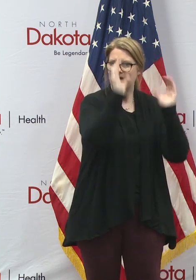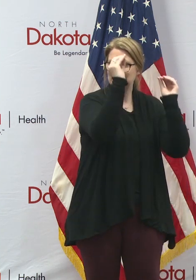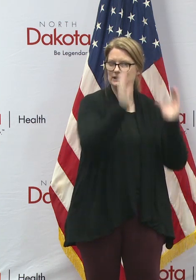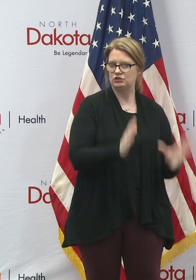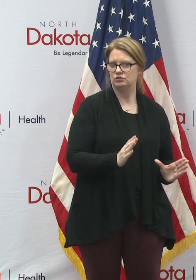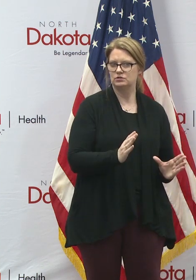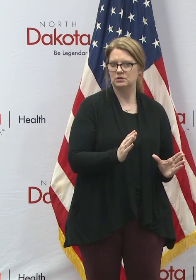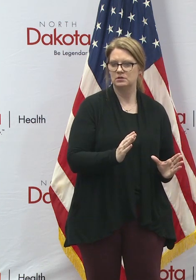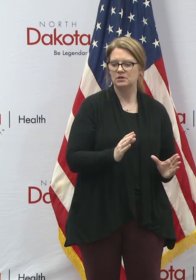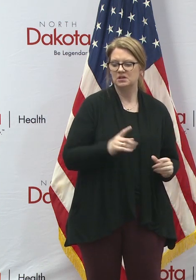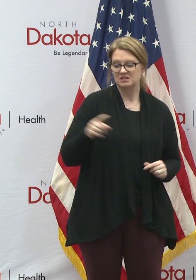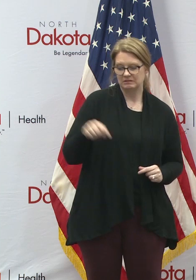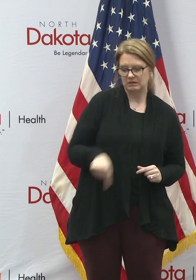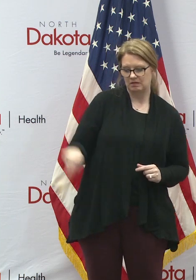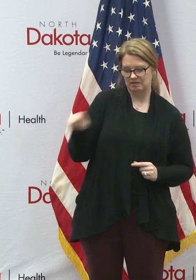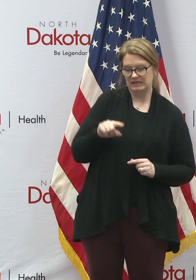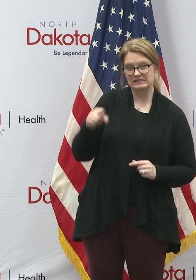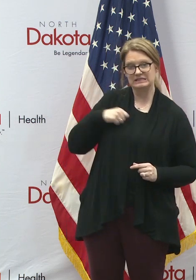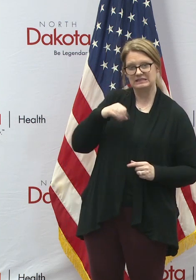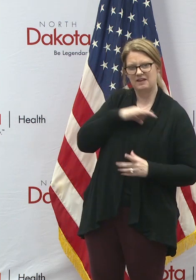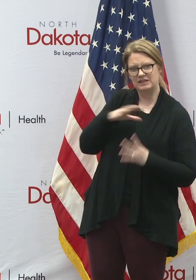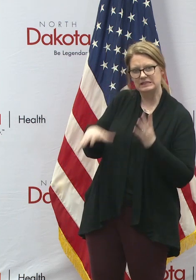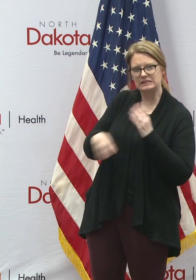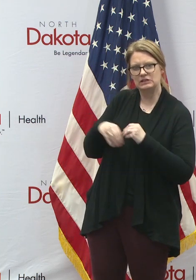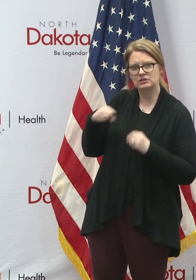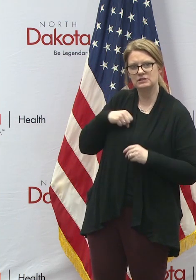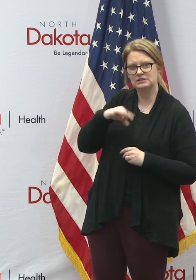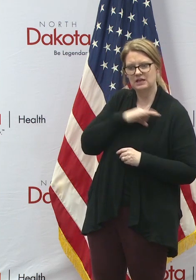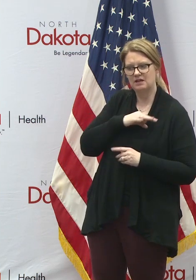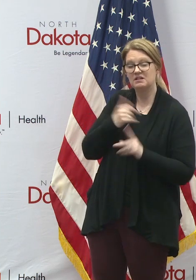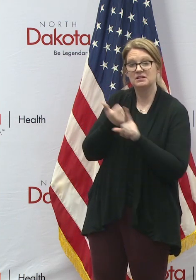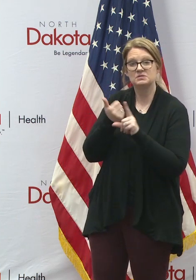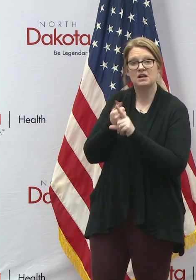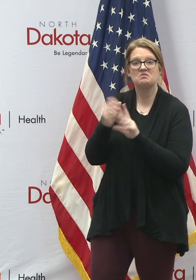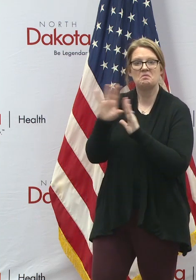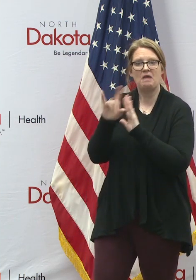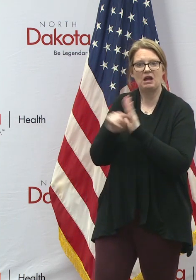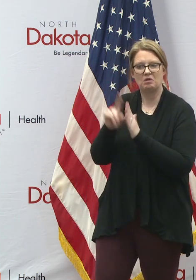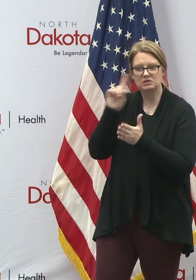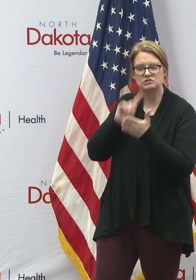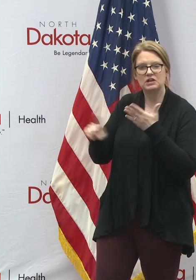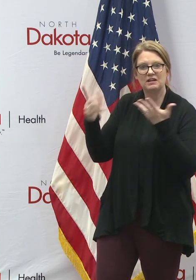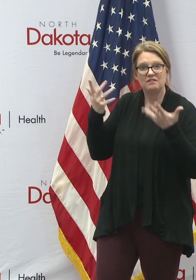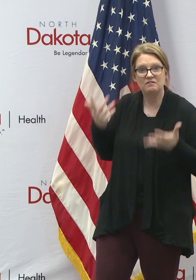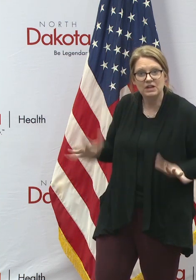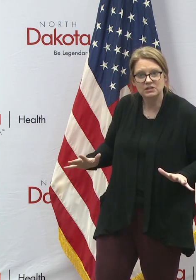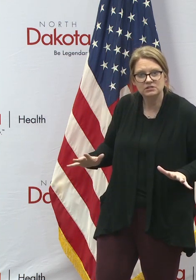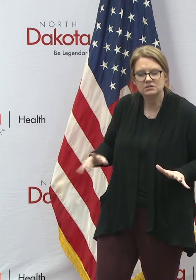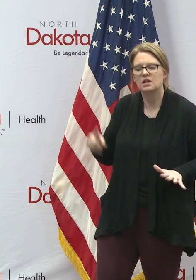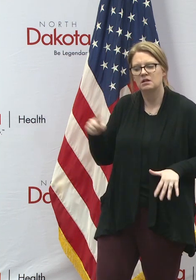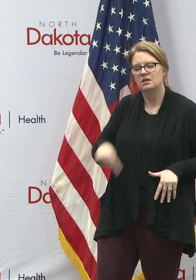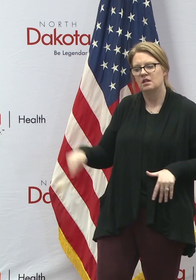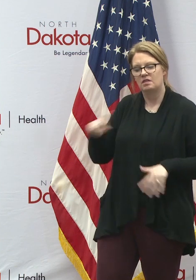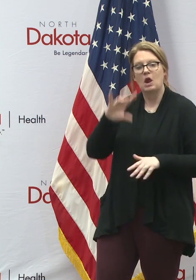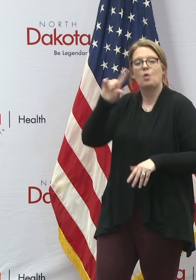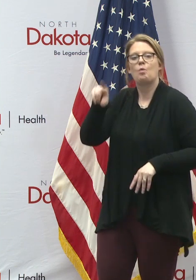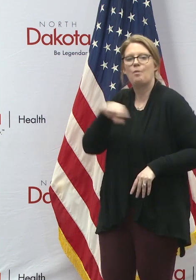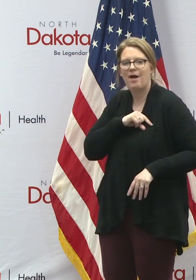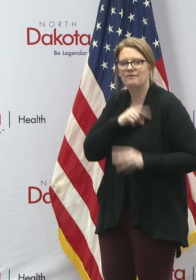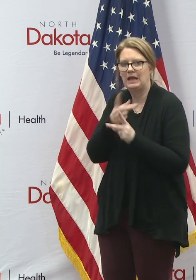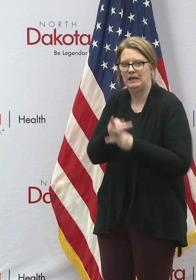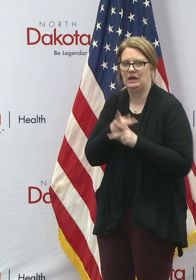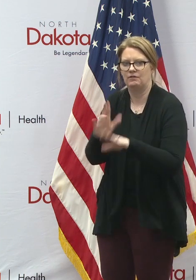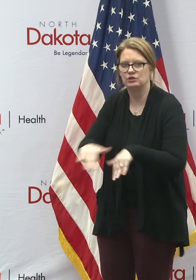These ancillary staff are already background checked and able to care for children of this age. To allow